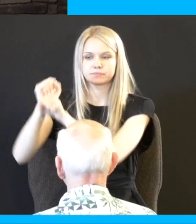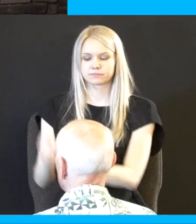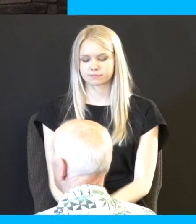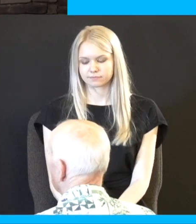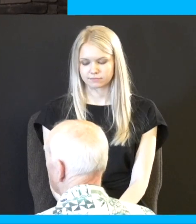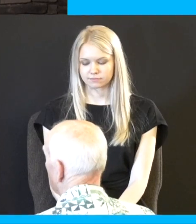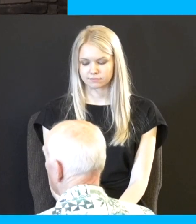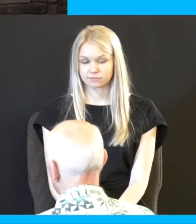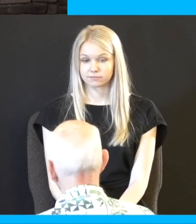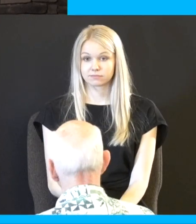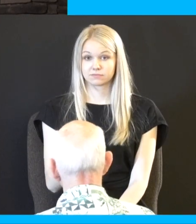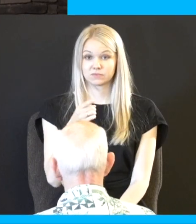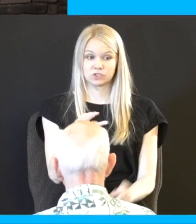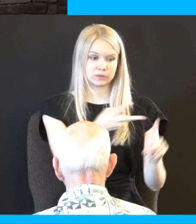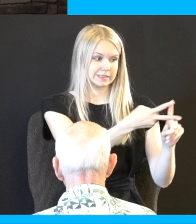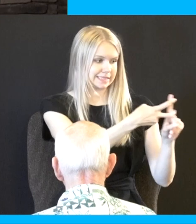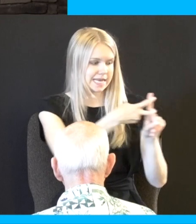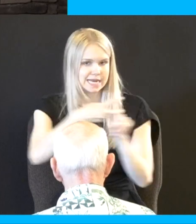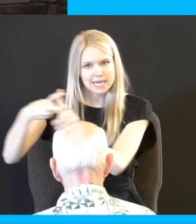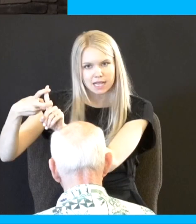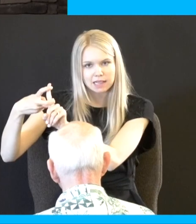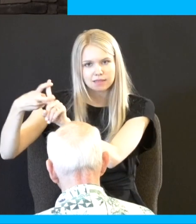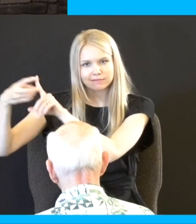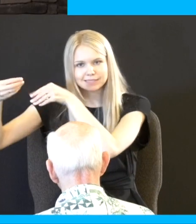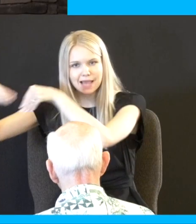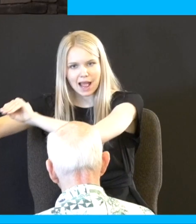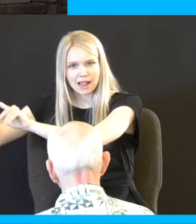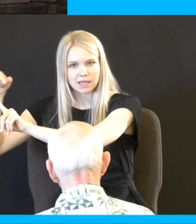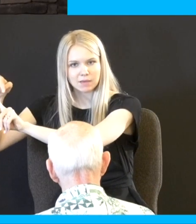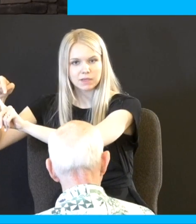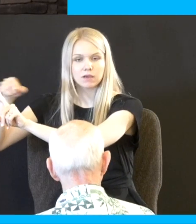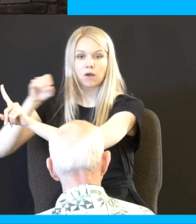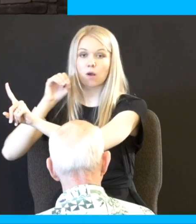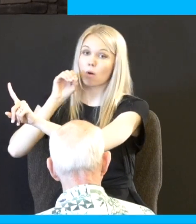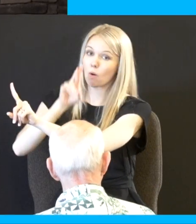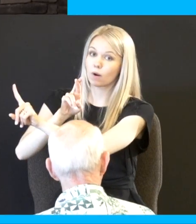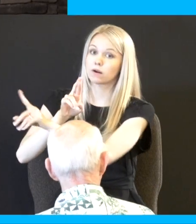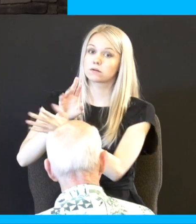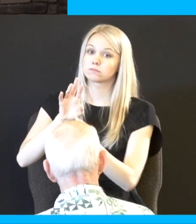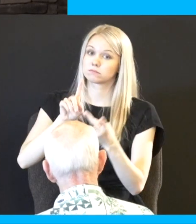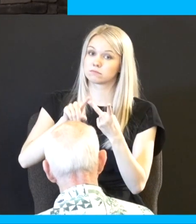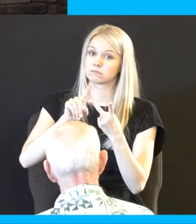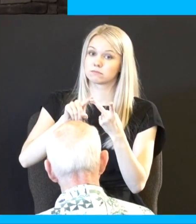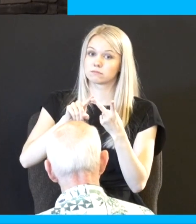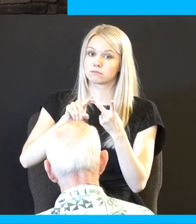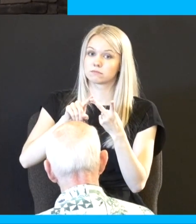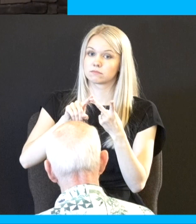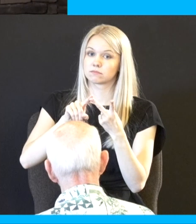he that steals a man and sells him or second condition if he be found in his hand you're in the act